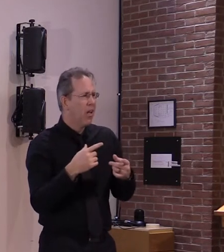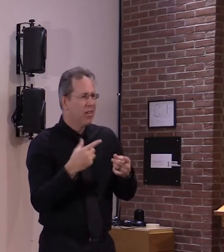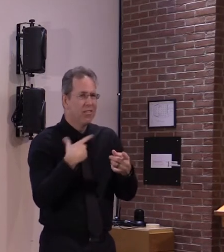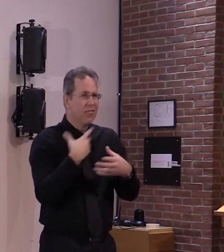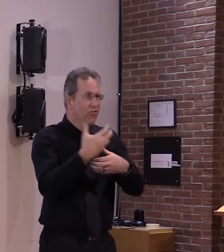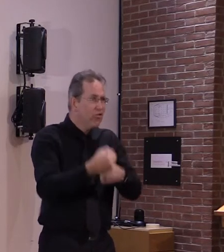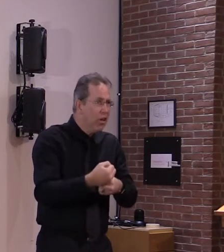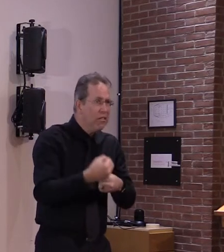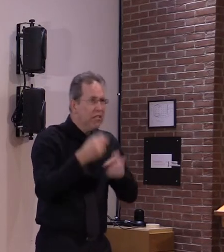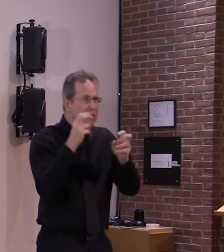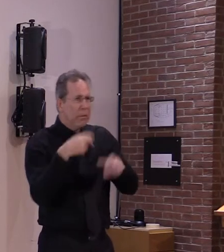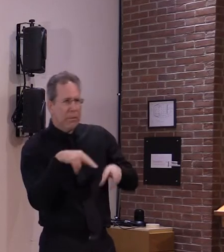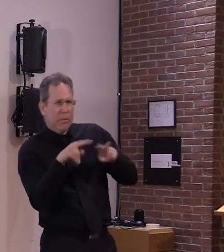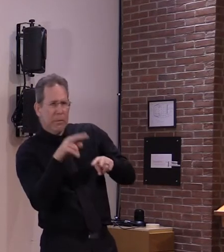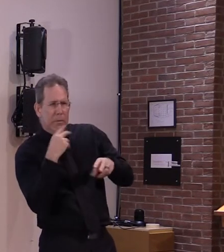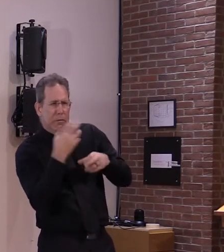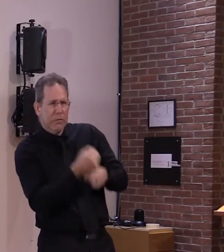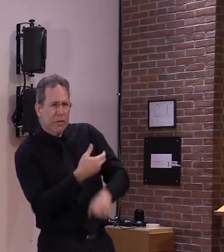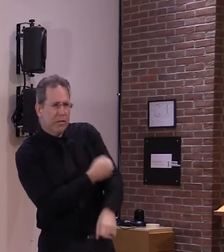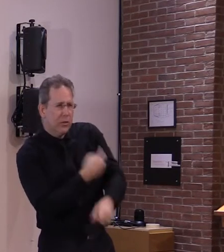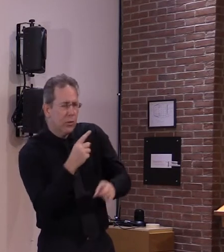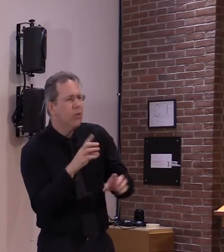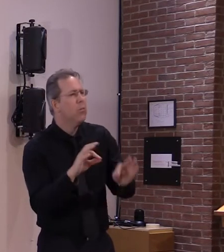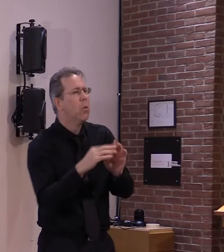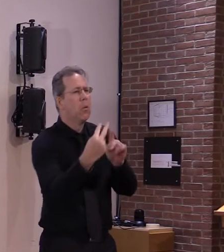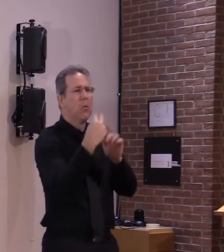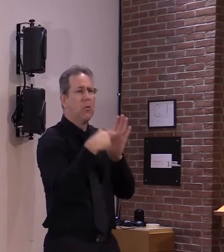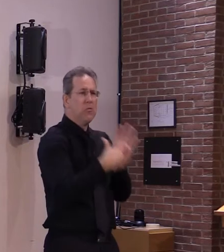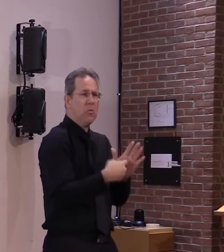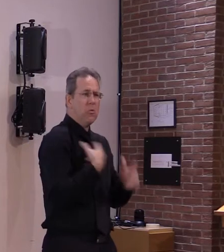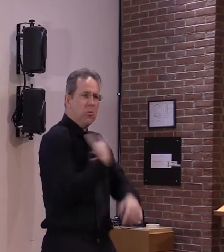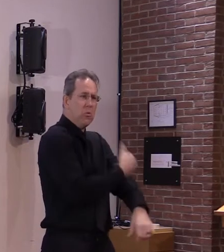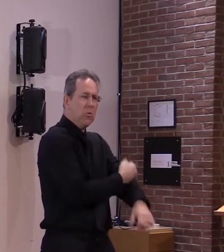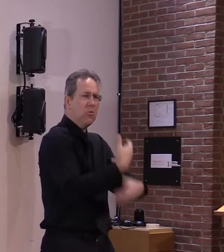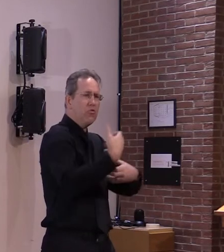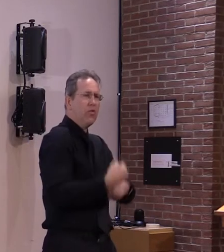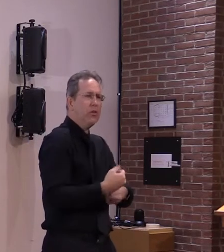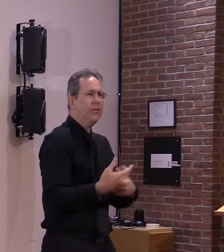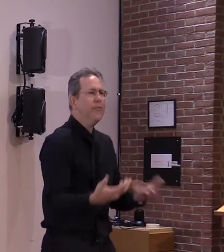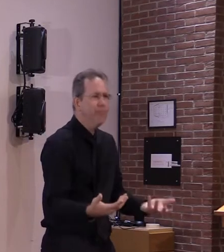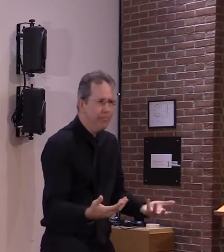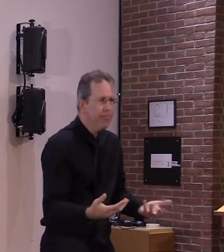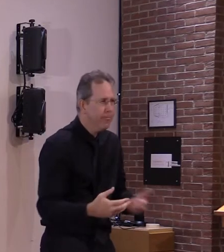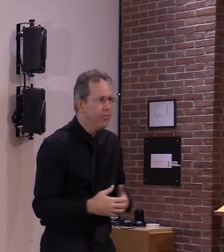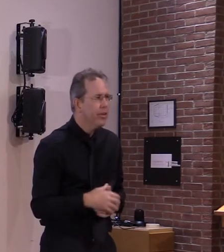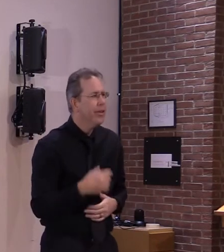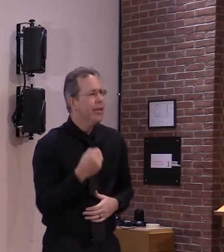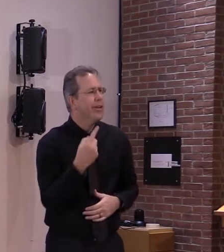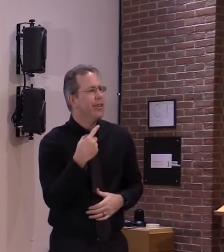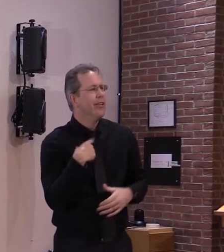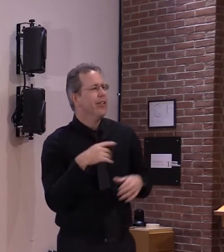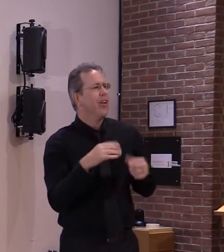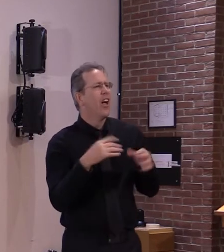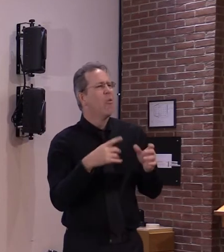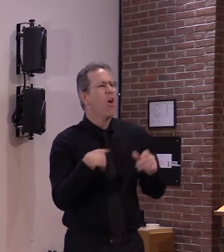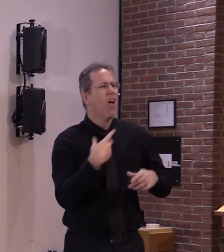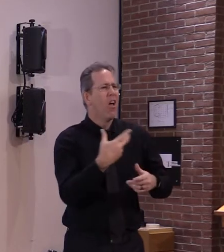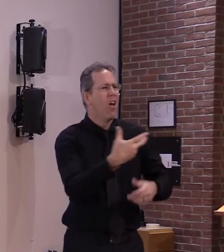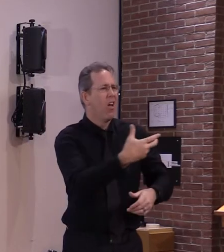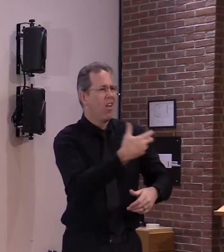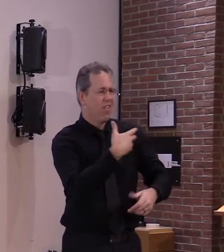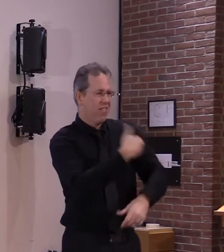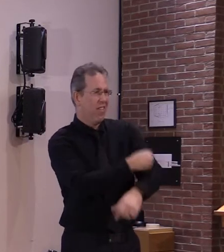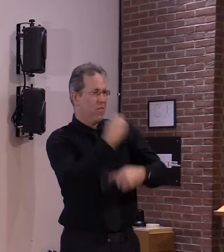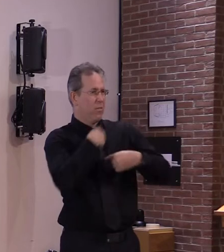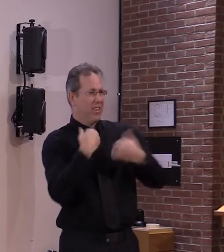to make sure that everyone understands that i don't want to take away from someone else i'm not in one of those categories at this point and i'll wait my